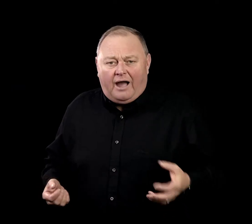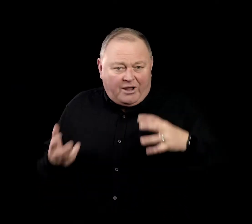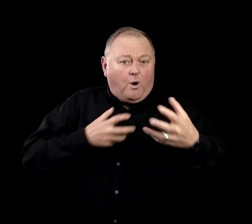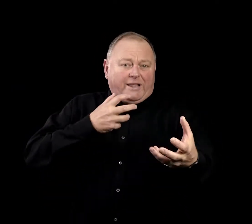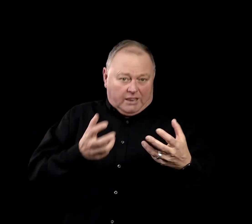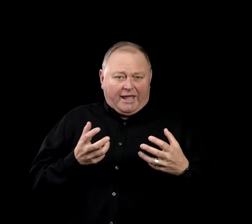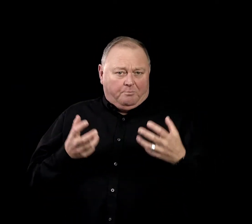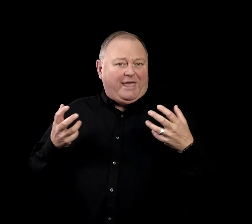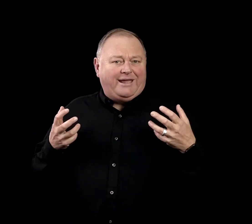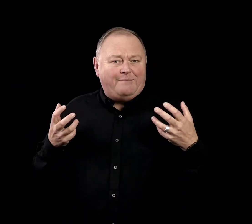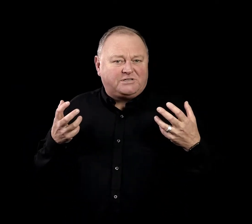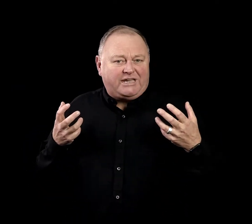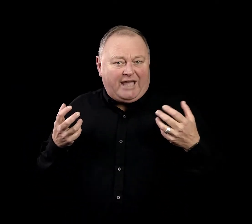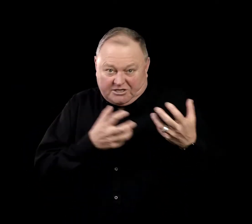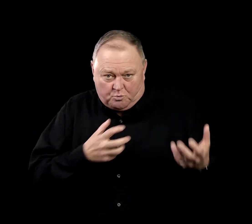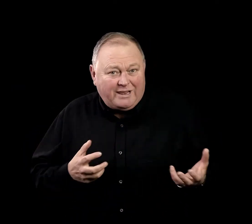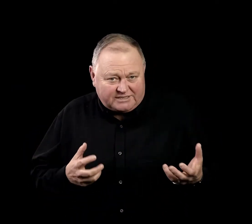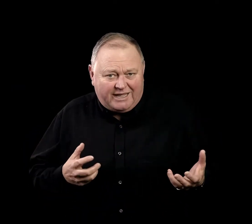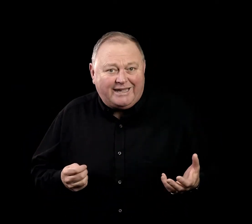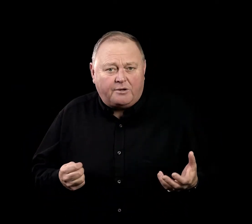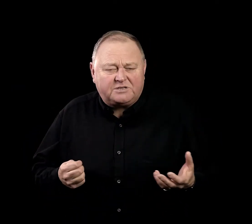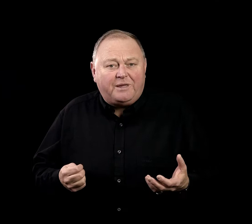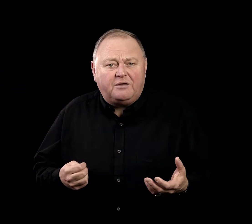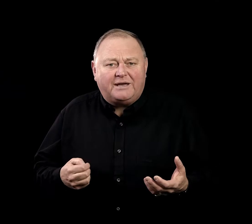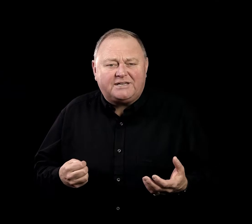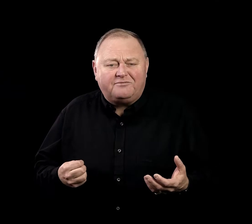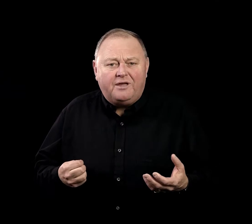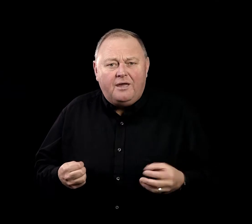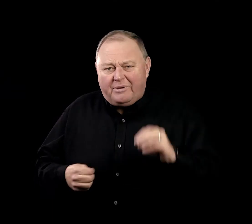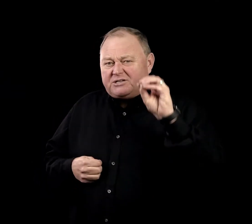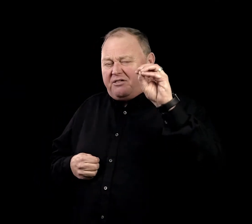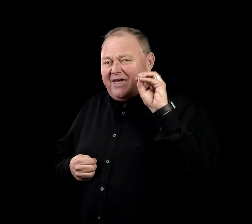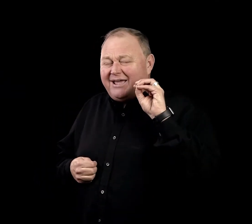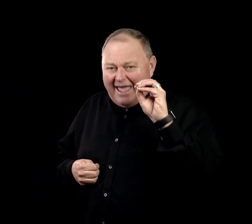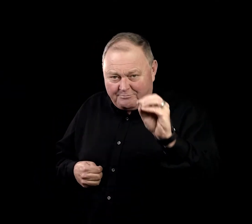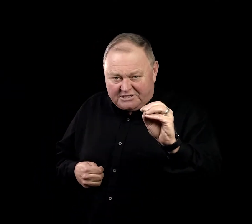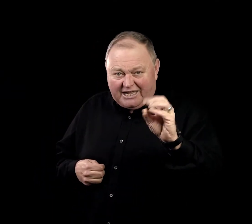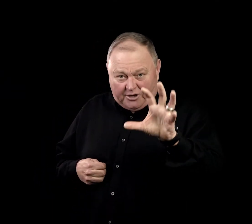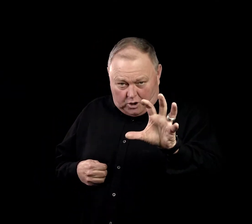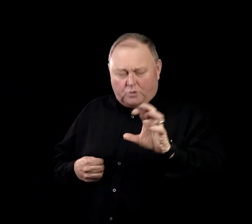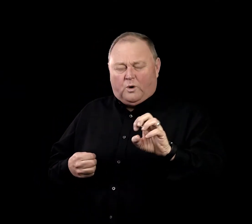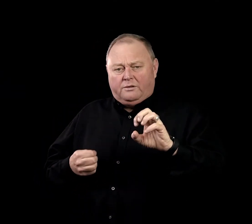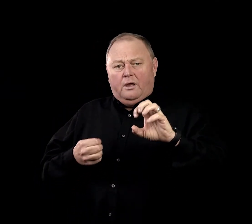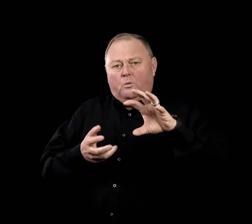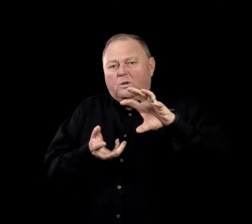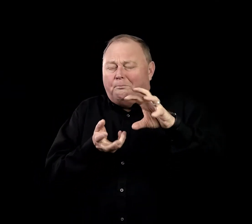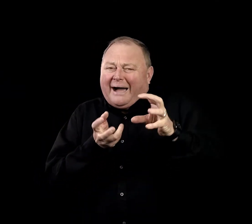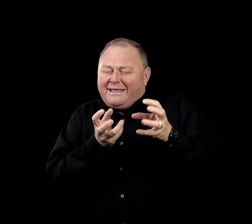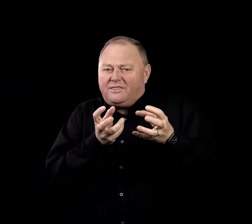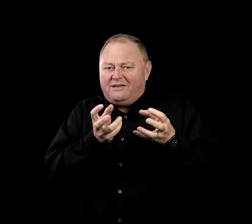I quite like being an MC as well as a keynote speaker myself, because I think an MC and a good one will bind the